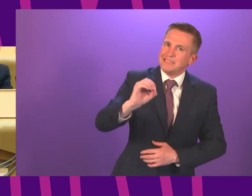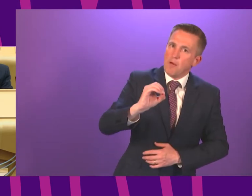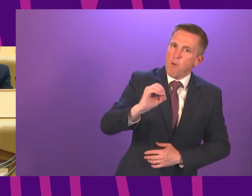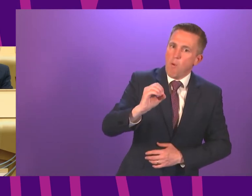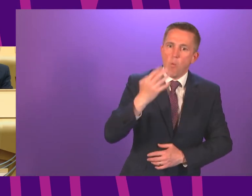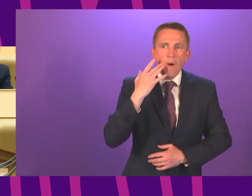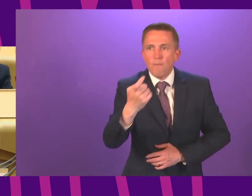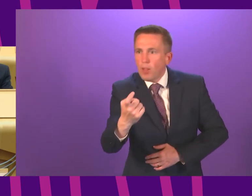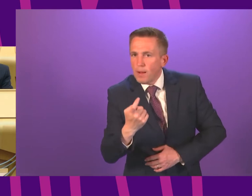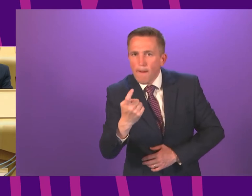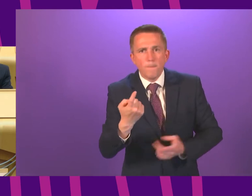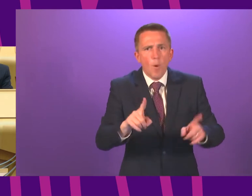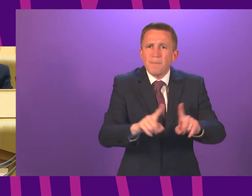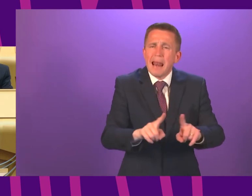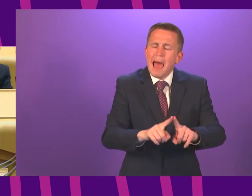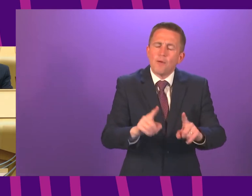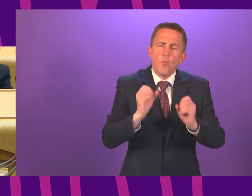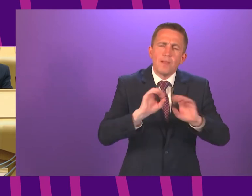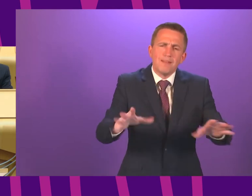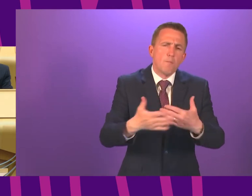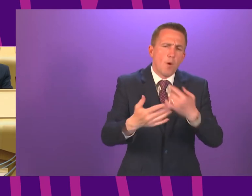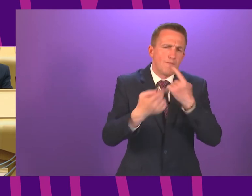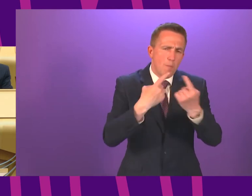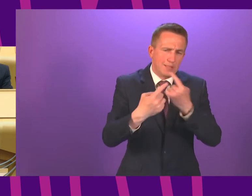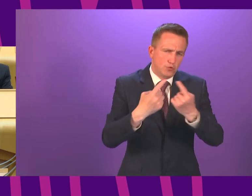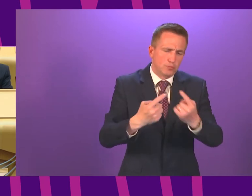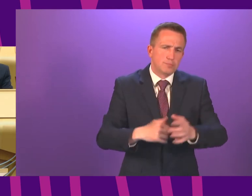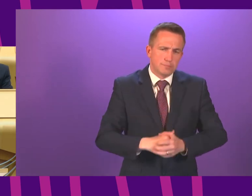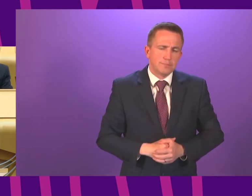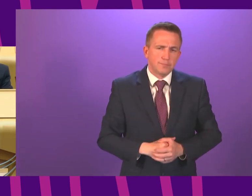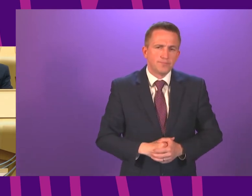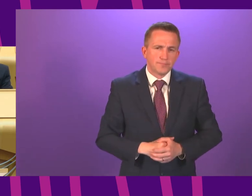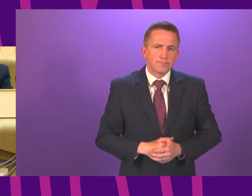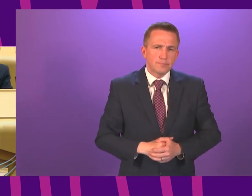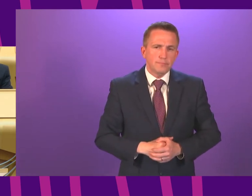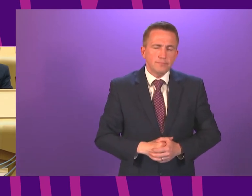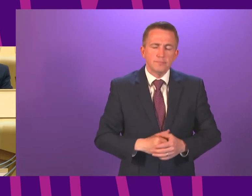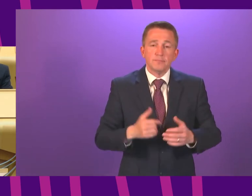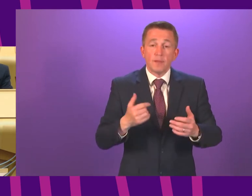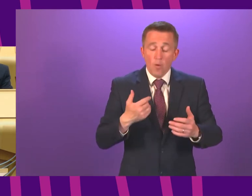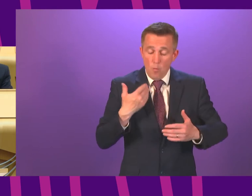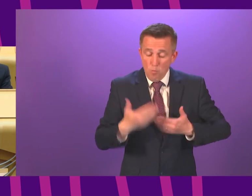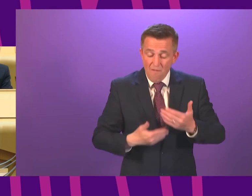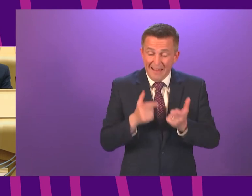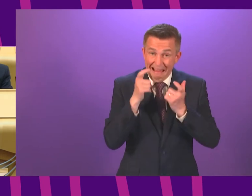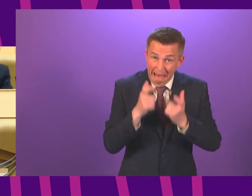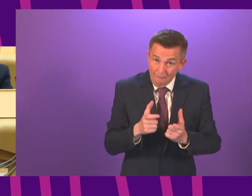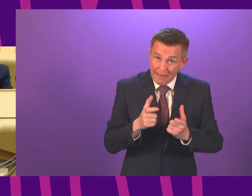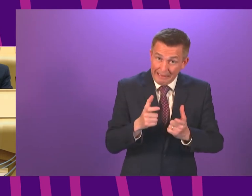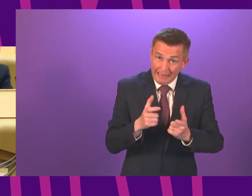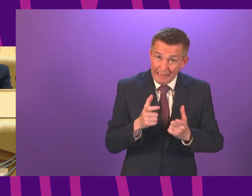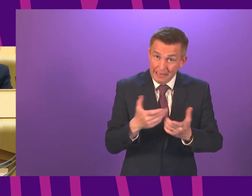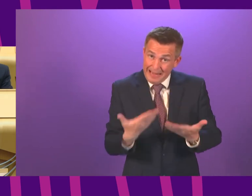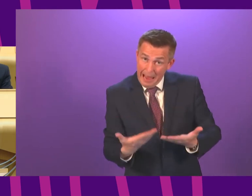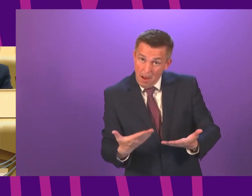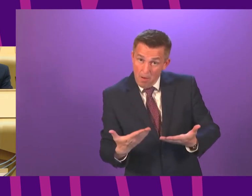greater normality hopefully returns. Indeed, one reason for proceeding with more caution now is to make it easier